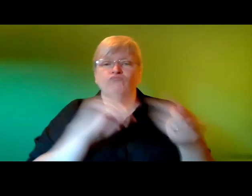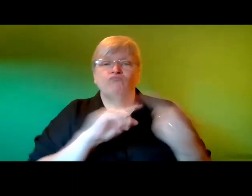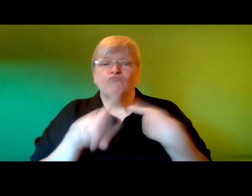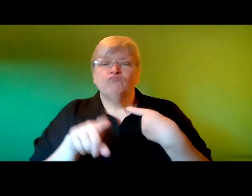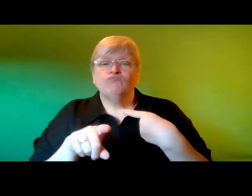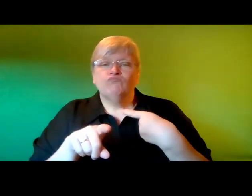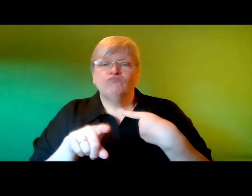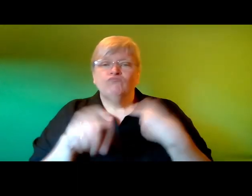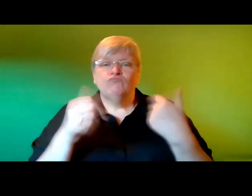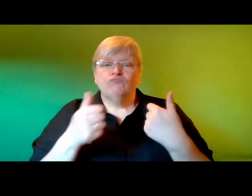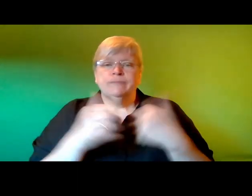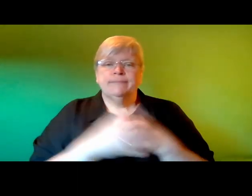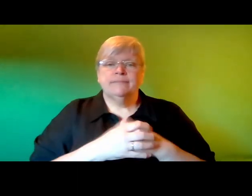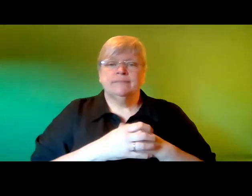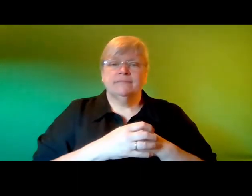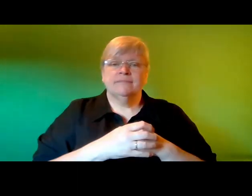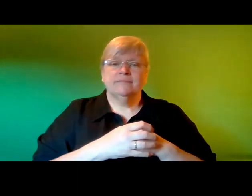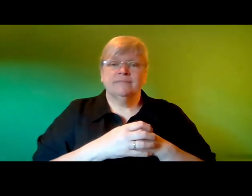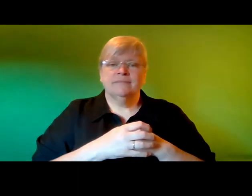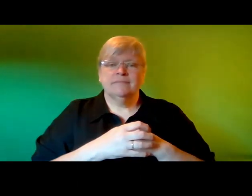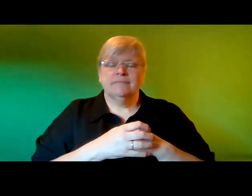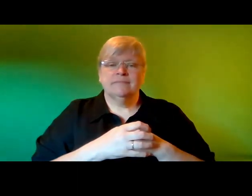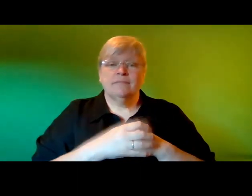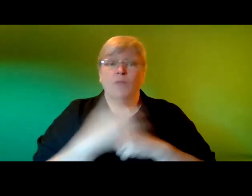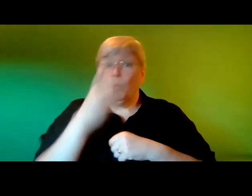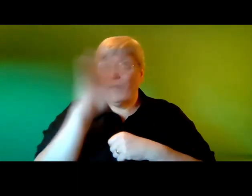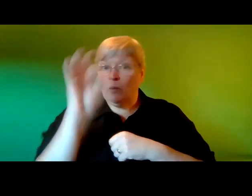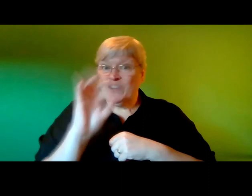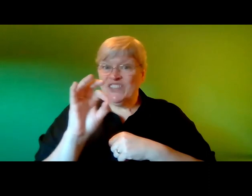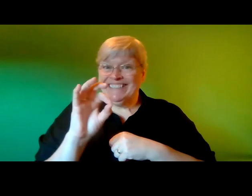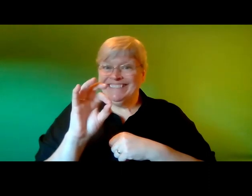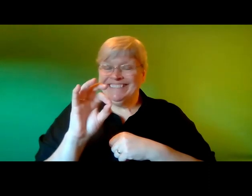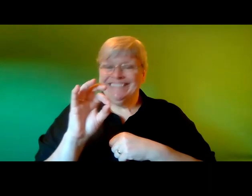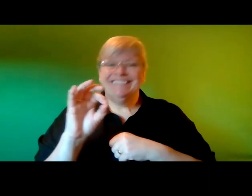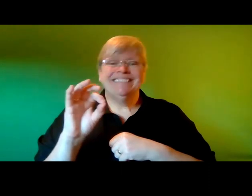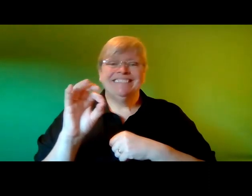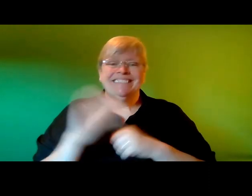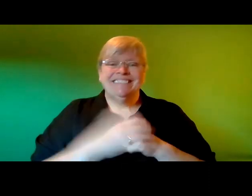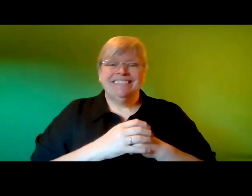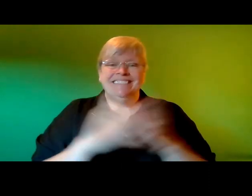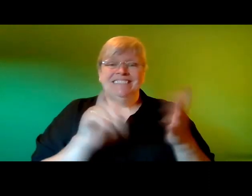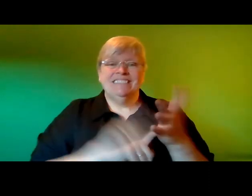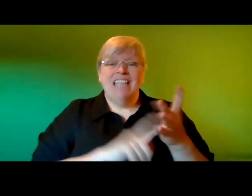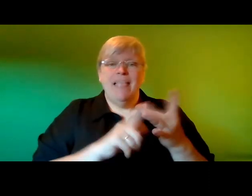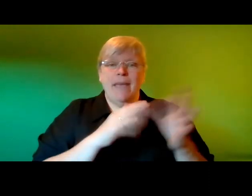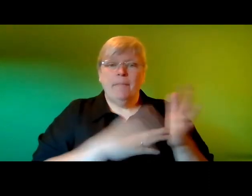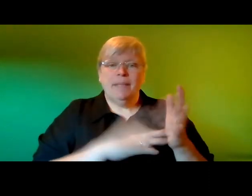it if that's okay um we do have a question um from leanne bodkin um to all of your writers